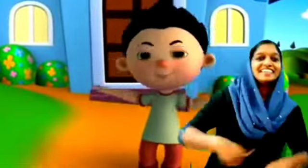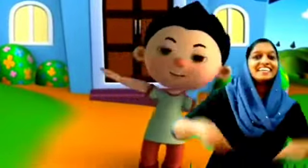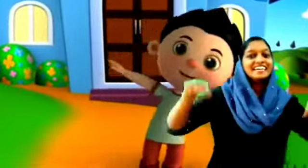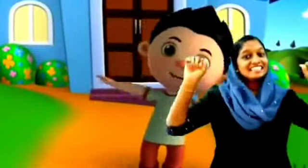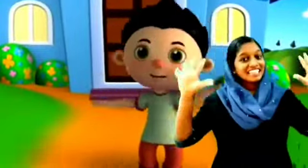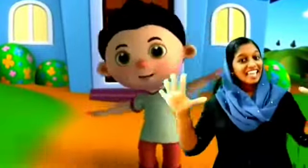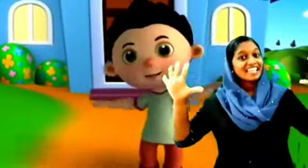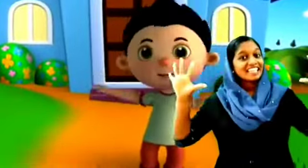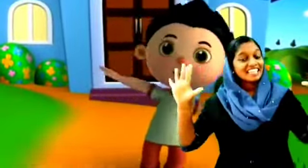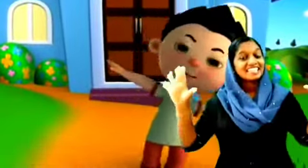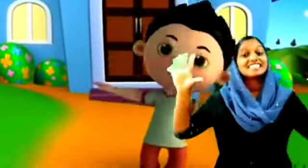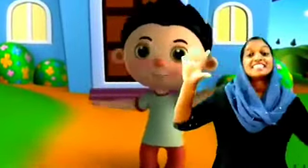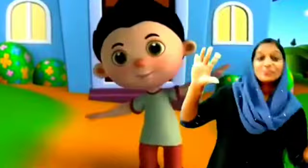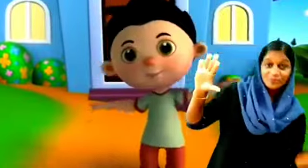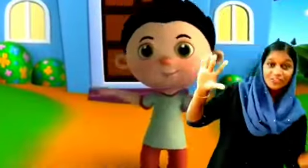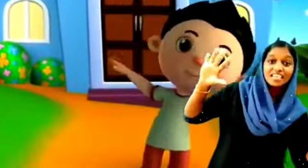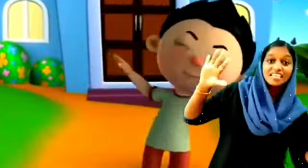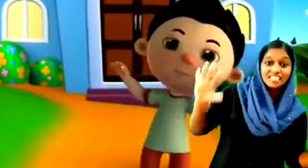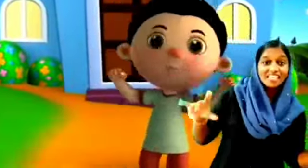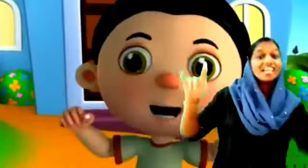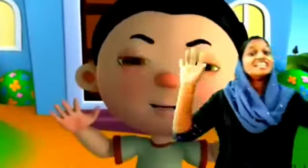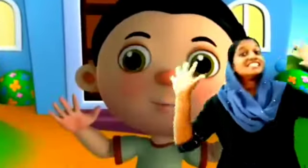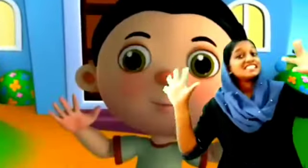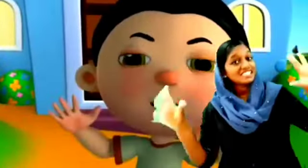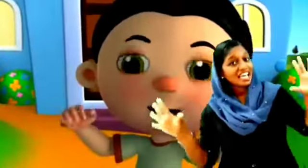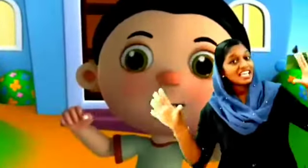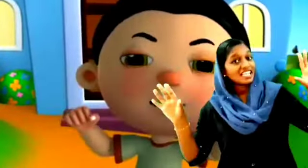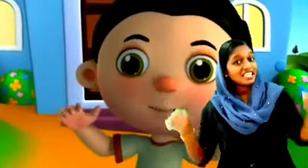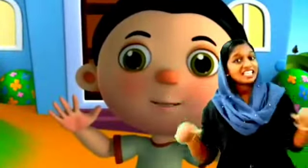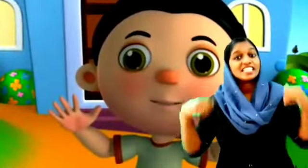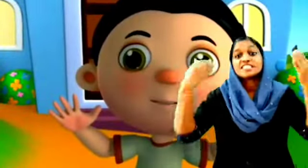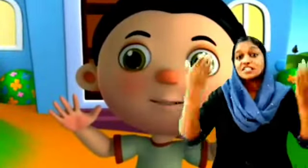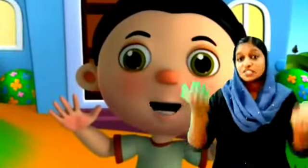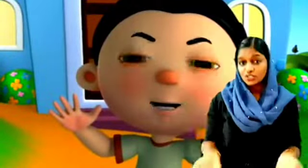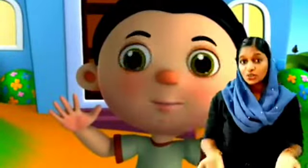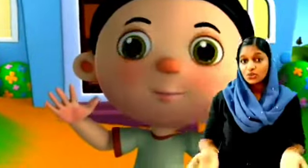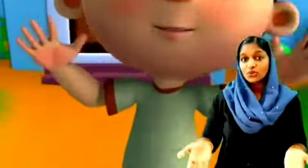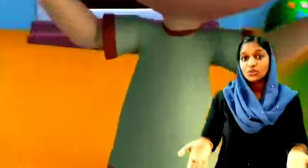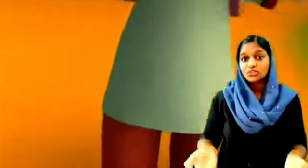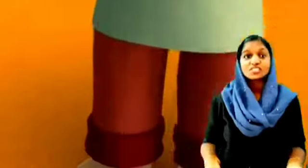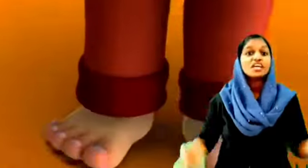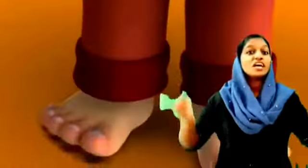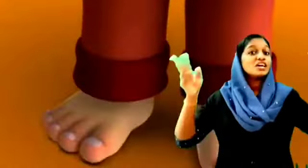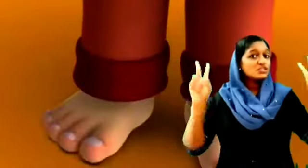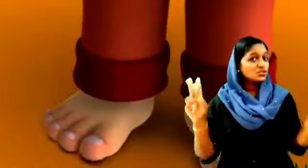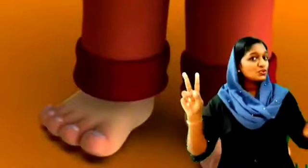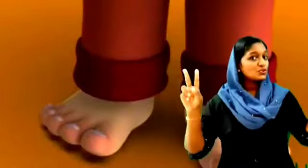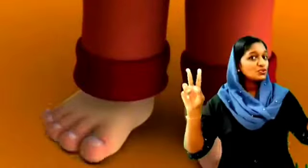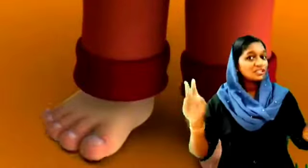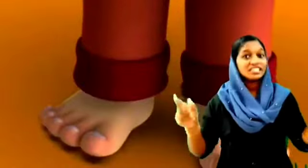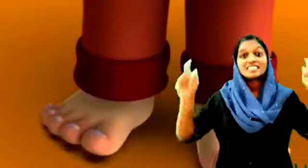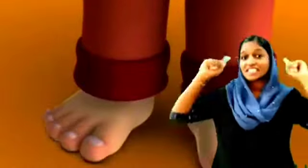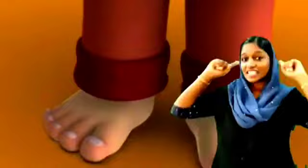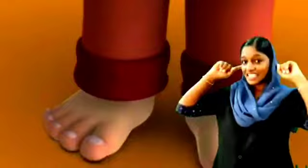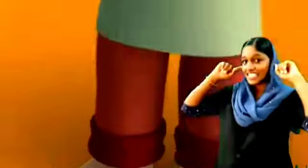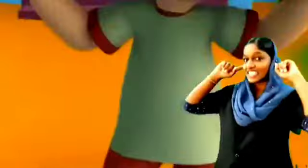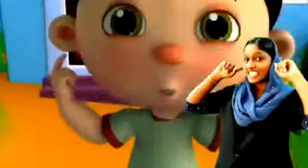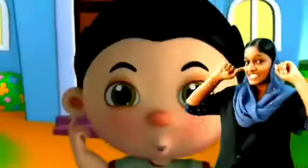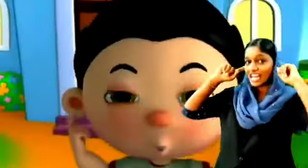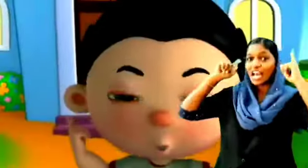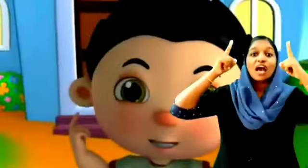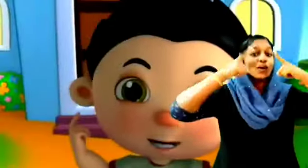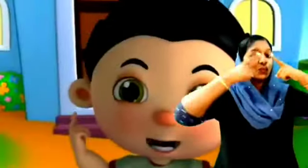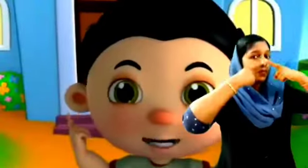ten little fingers ten little toes two little